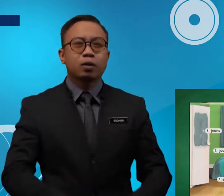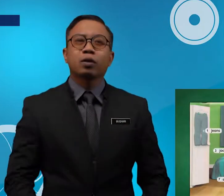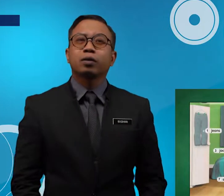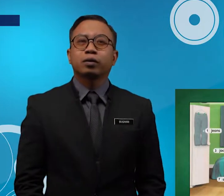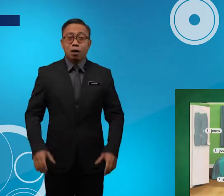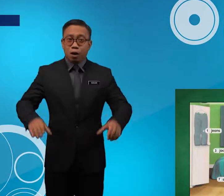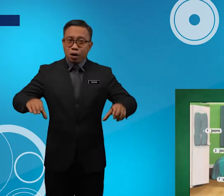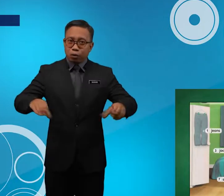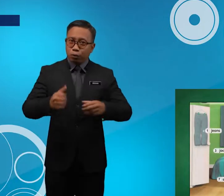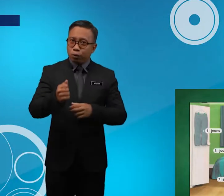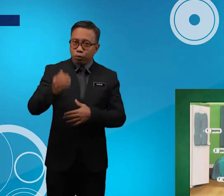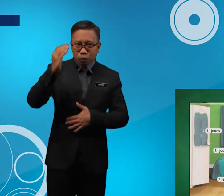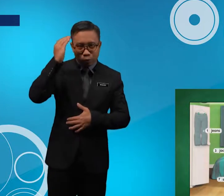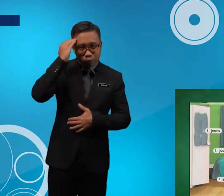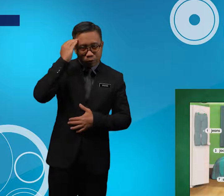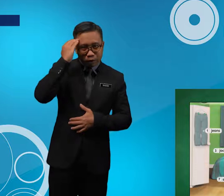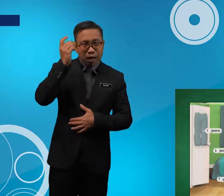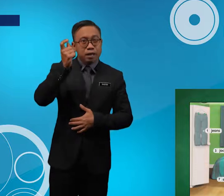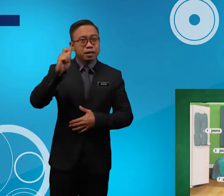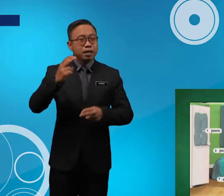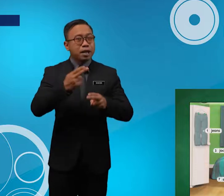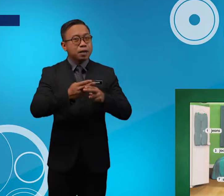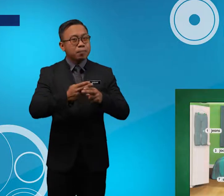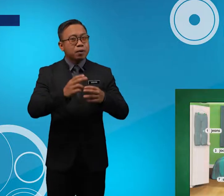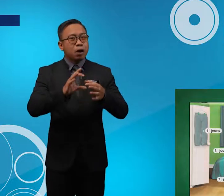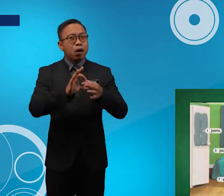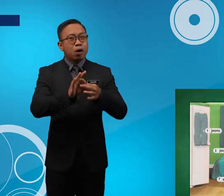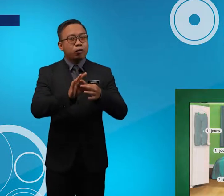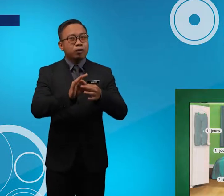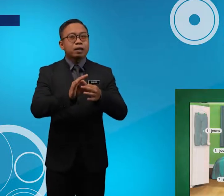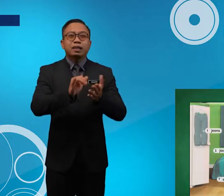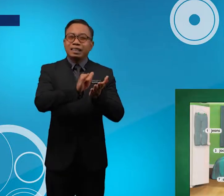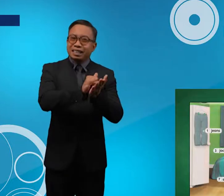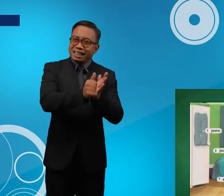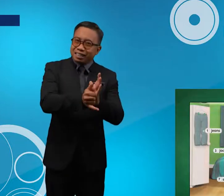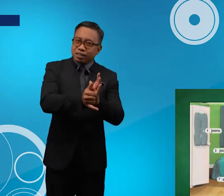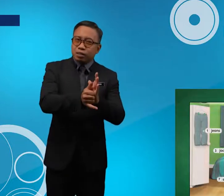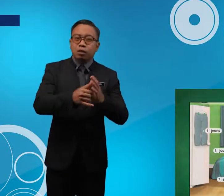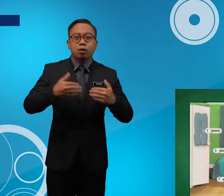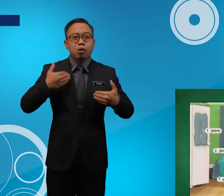Do you know the name of these clothes?